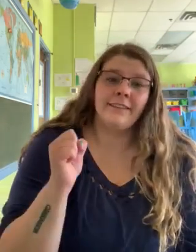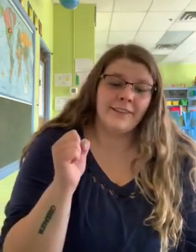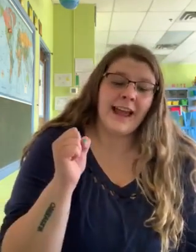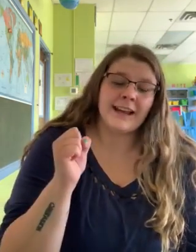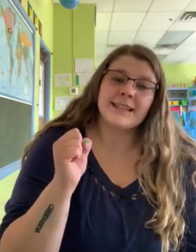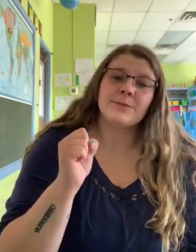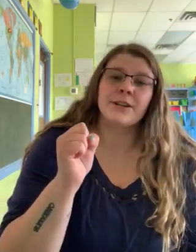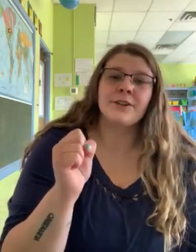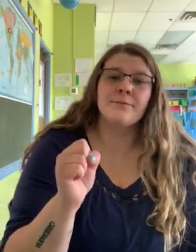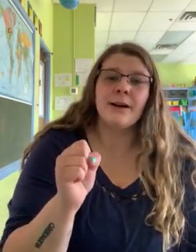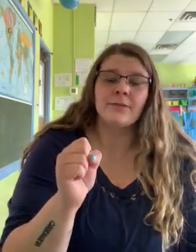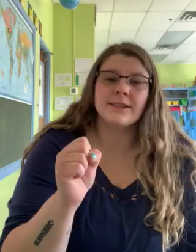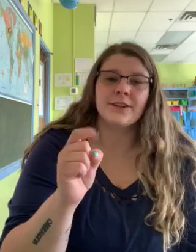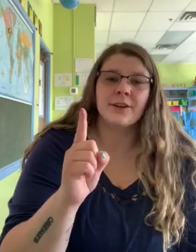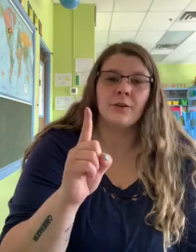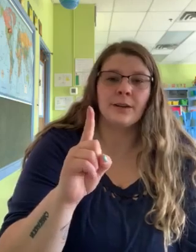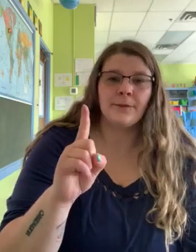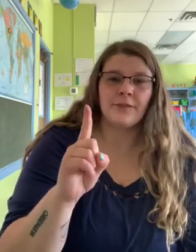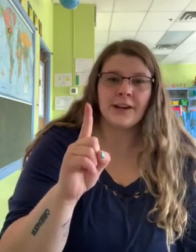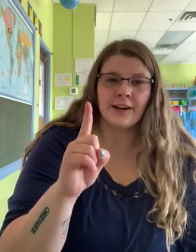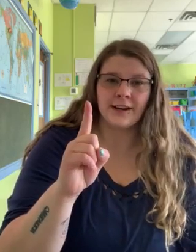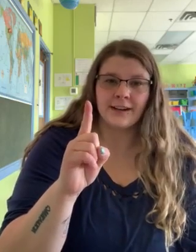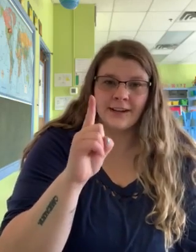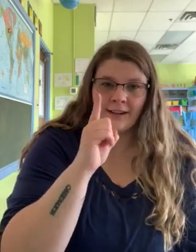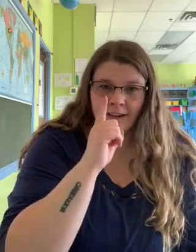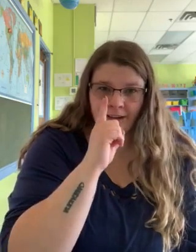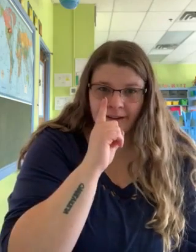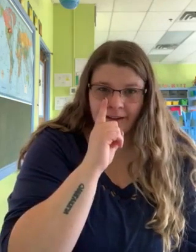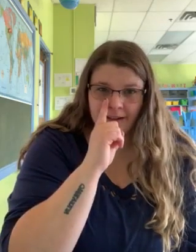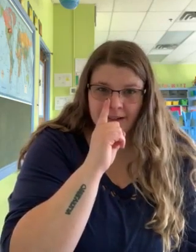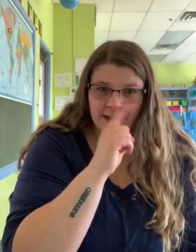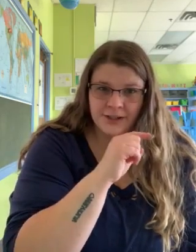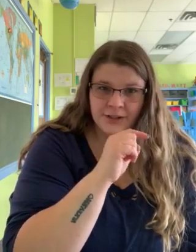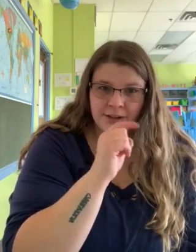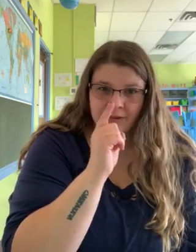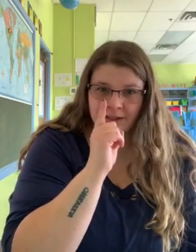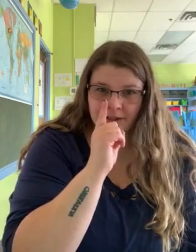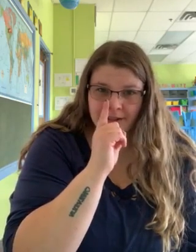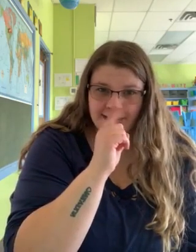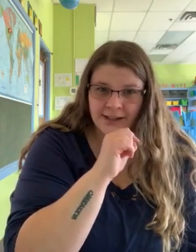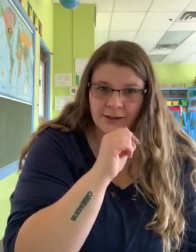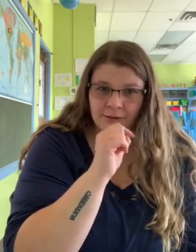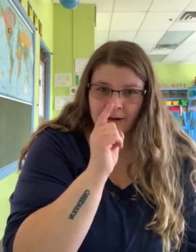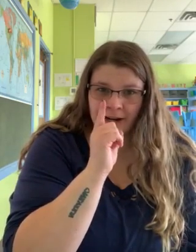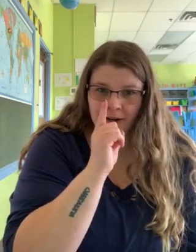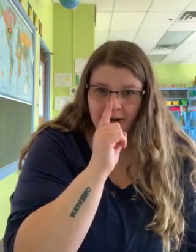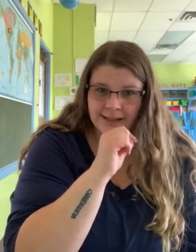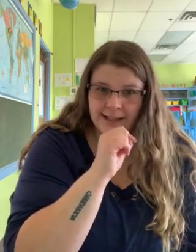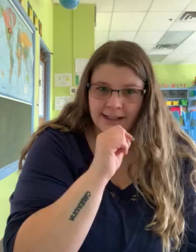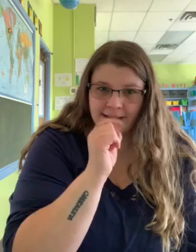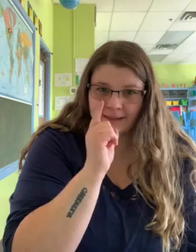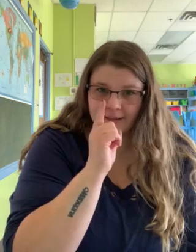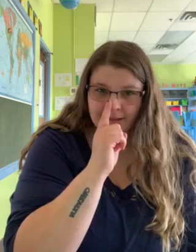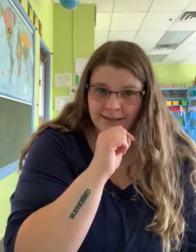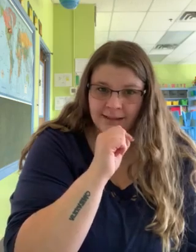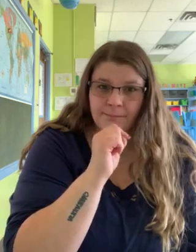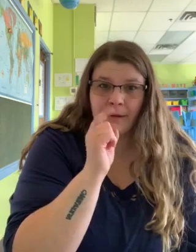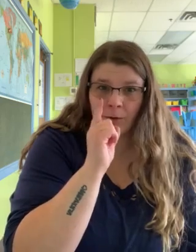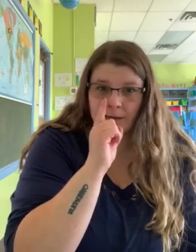Next we're gonna do mouse. So you're gonna hold up a finger. You're gonna touch your nose and you're just gonna go right across it. Mouse.